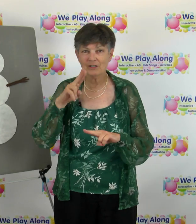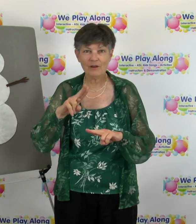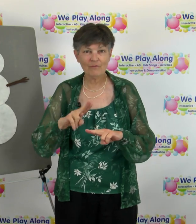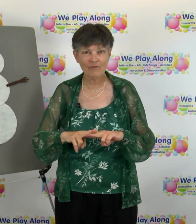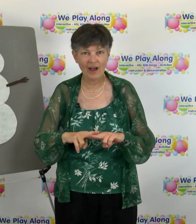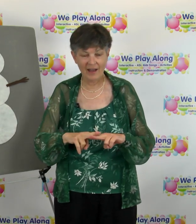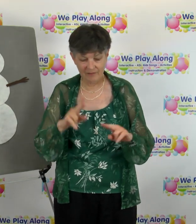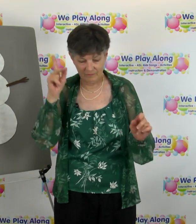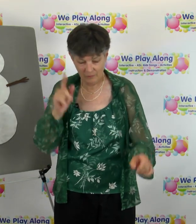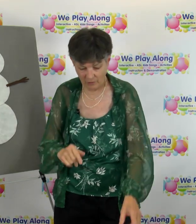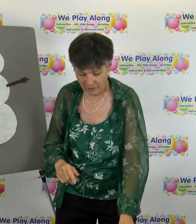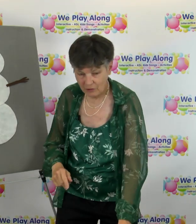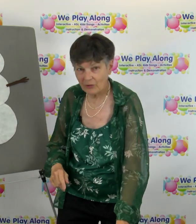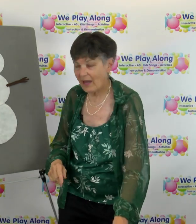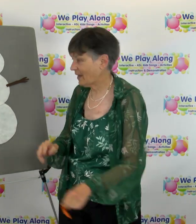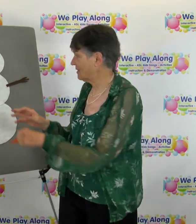some fun what are gonna do next